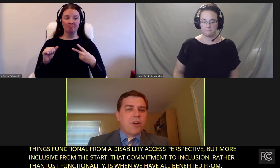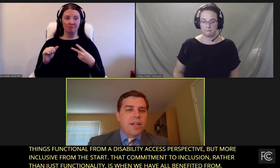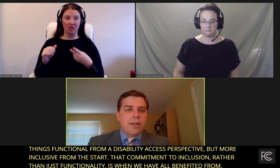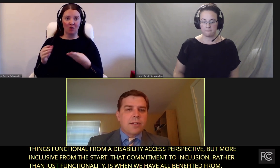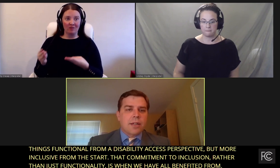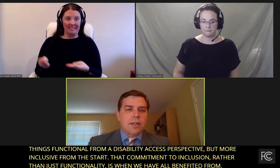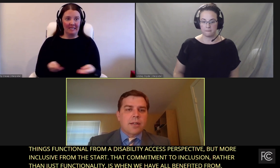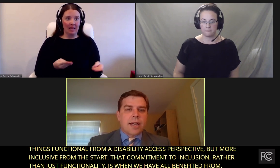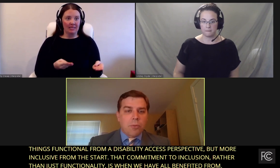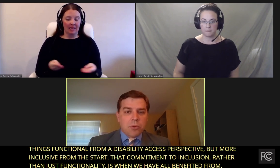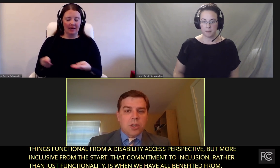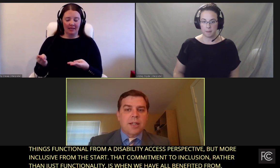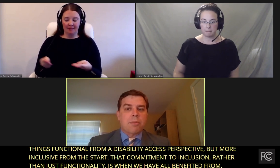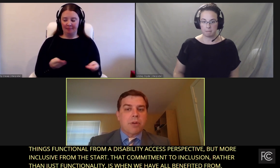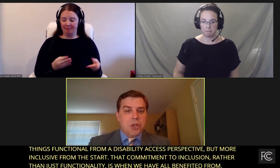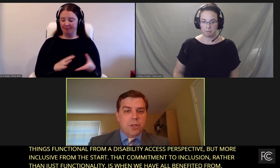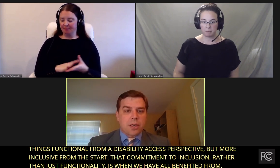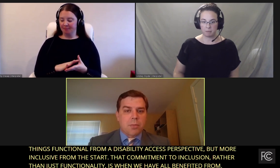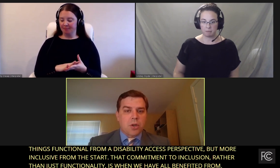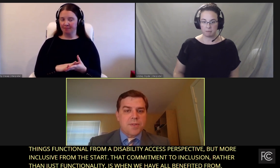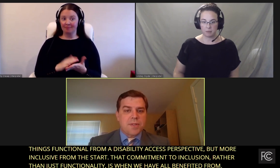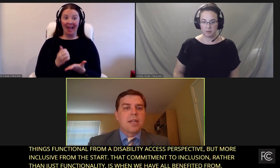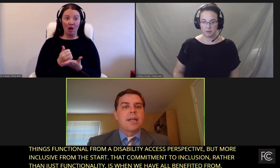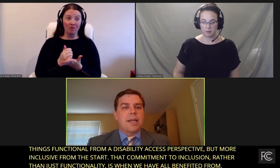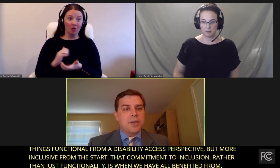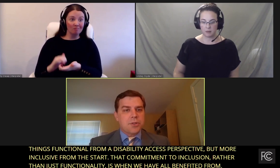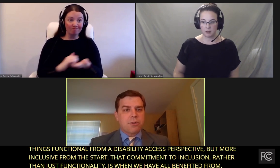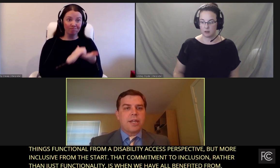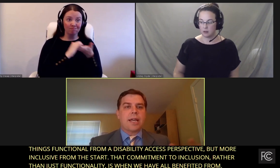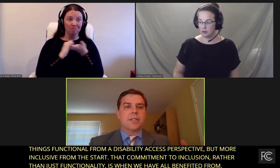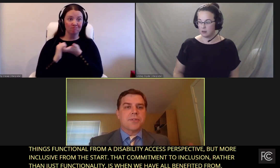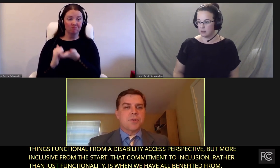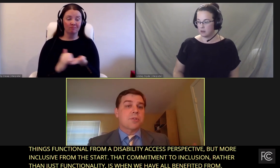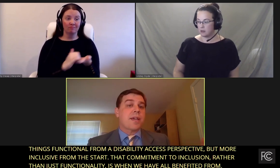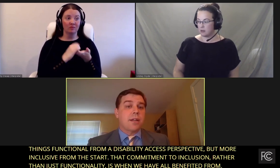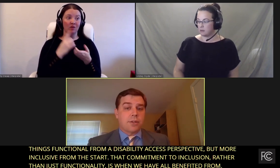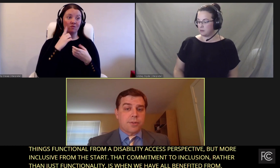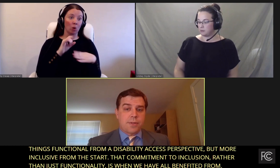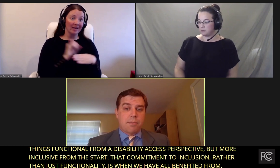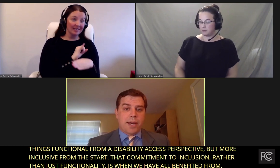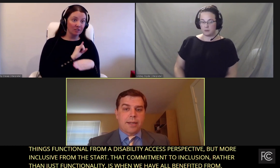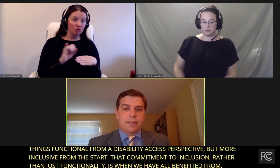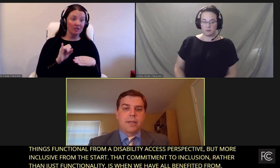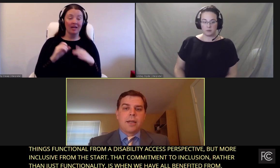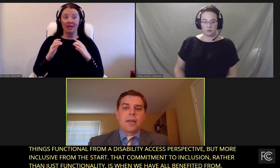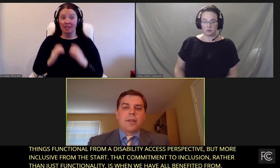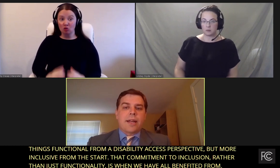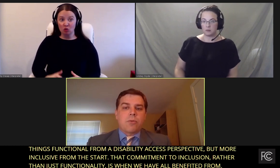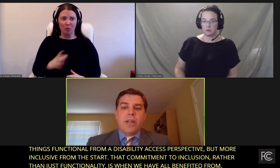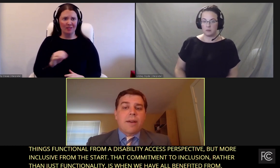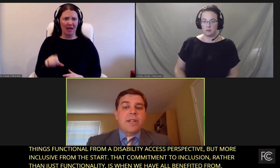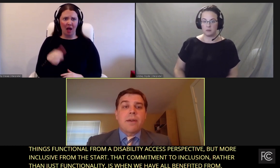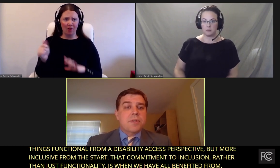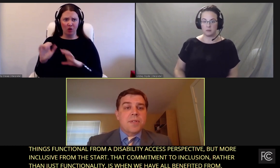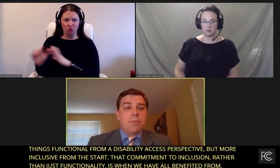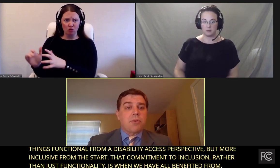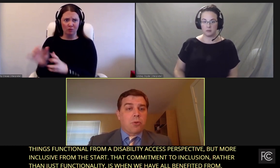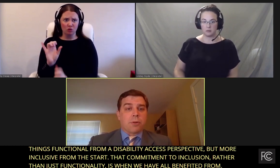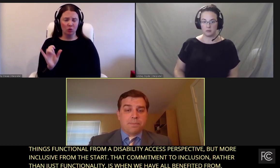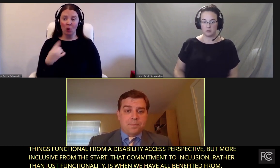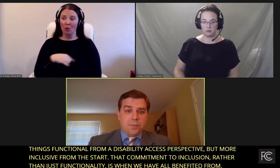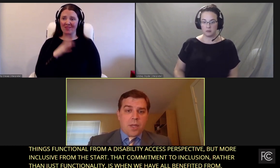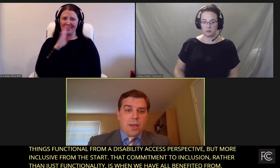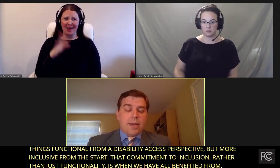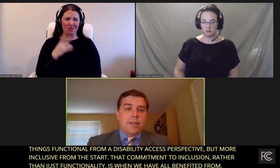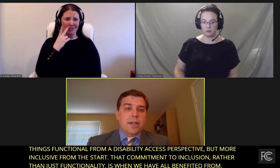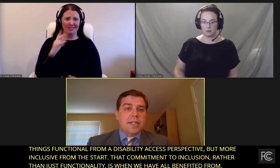very helpful collaboration amongst industry and consumers and others impacted that we have never seen